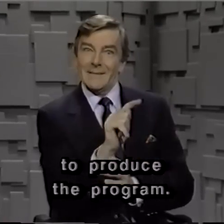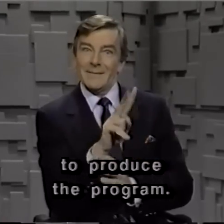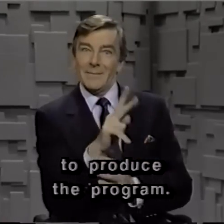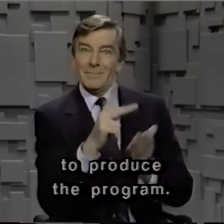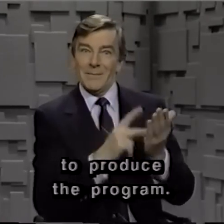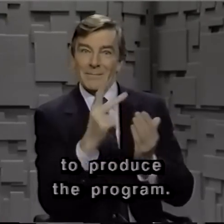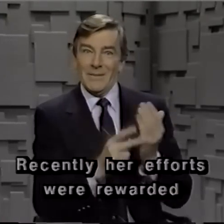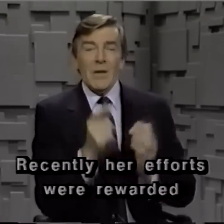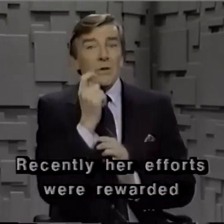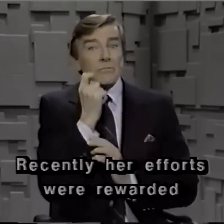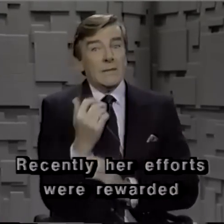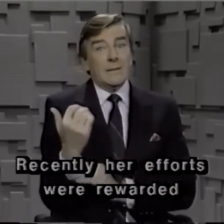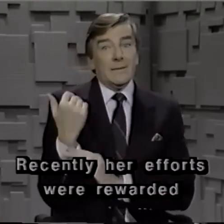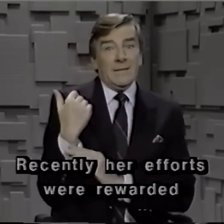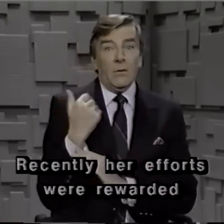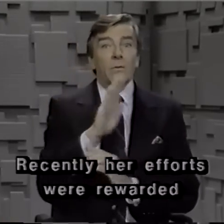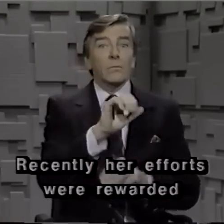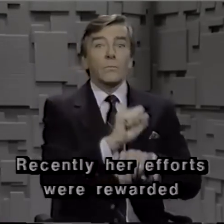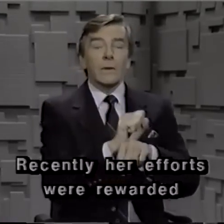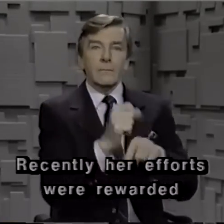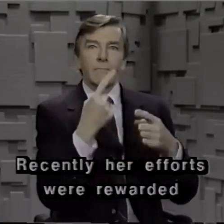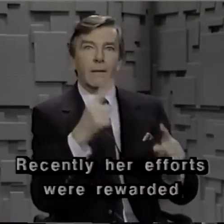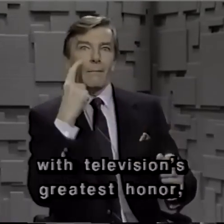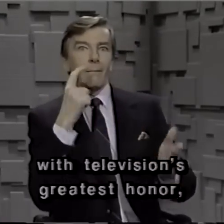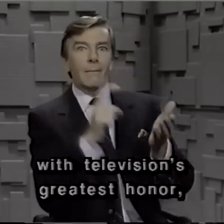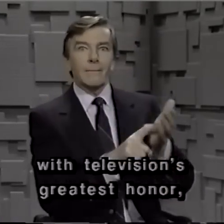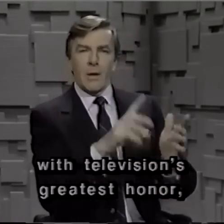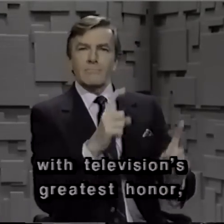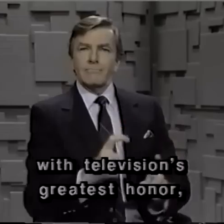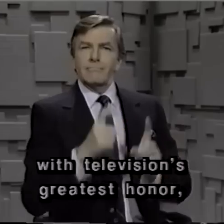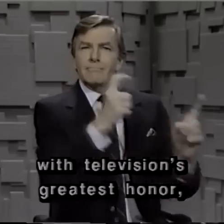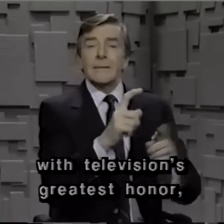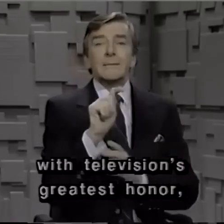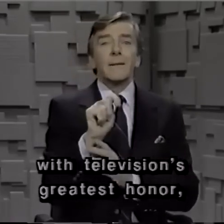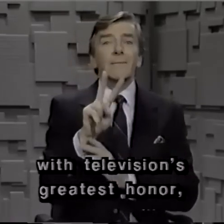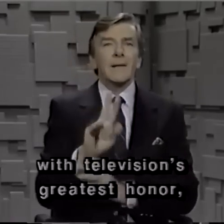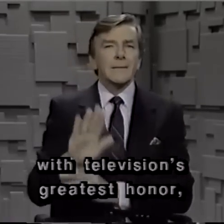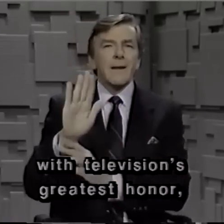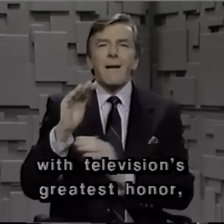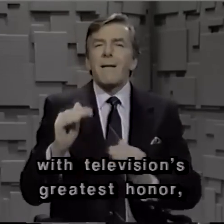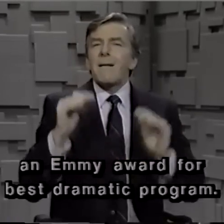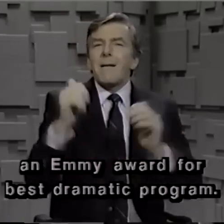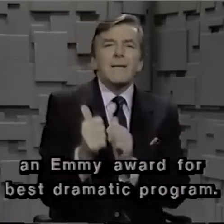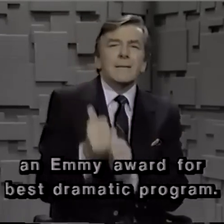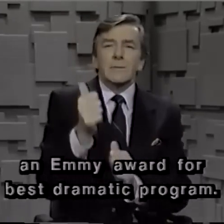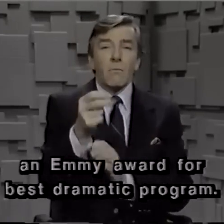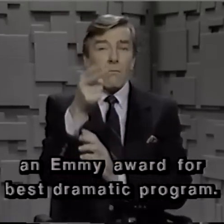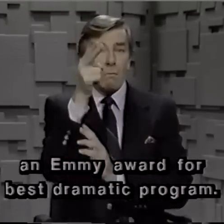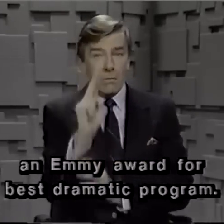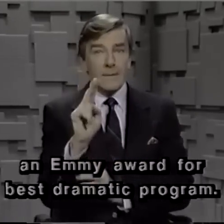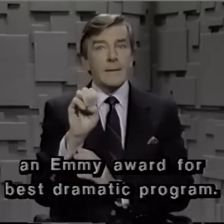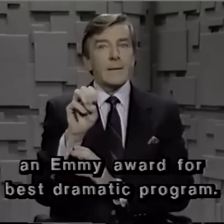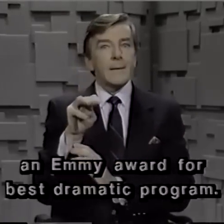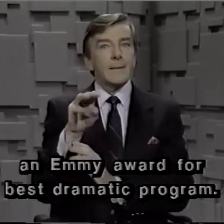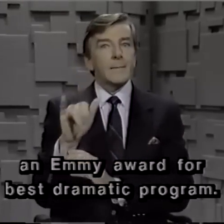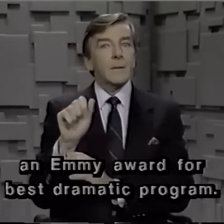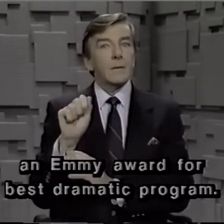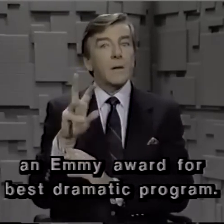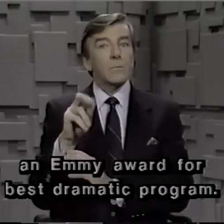Recently, her efforts were rewarded with television's greatest honor, an Emmy Award for Best Dramatic Program.